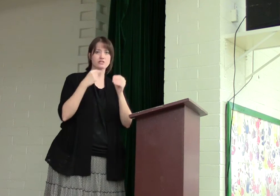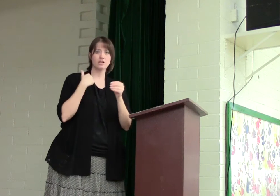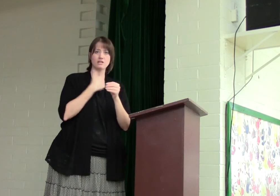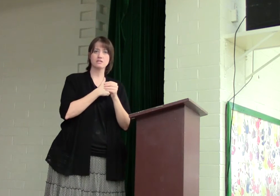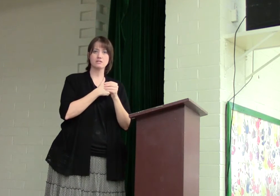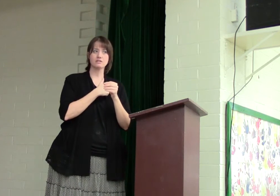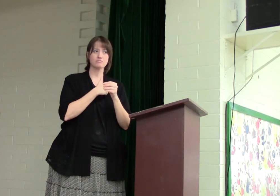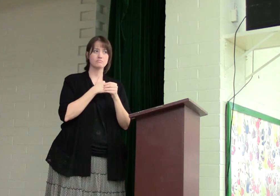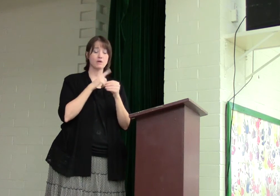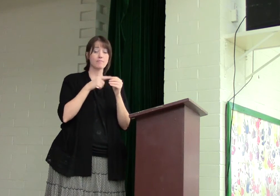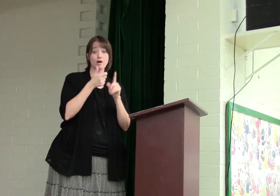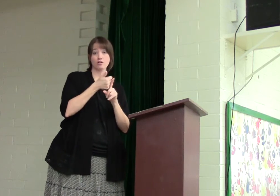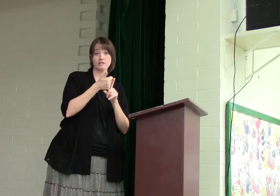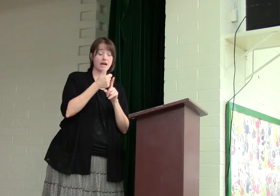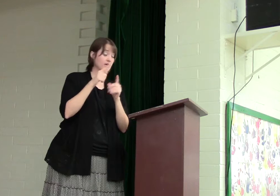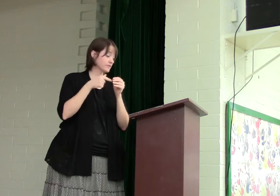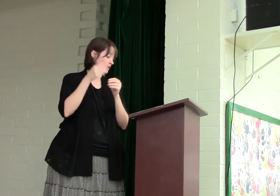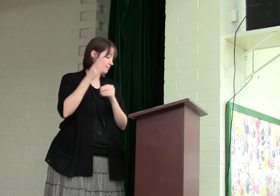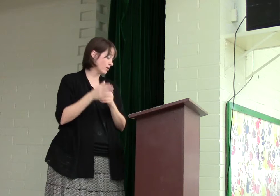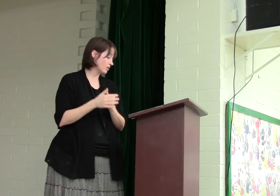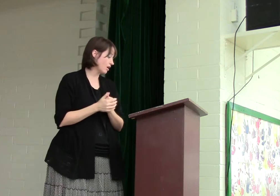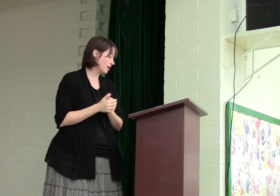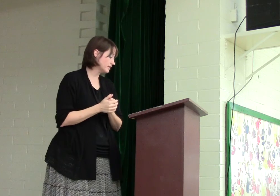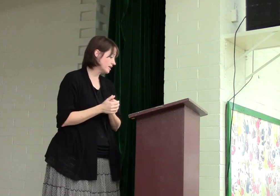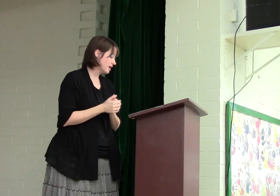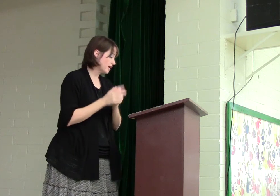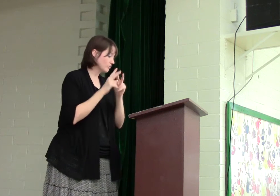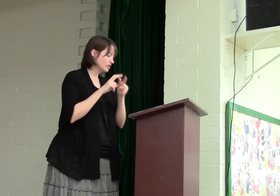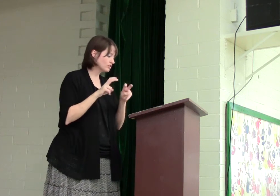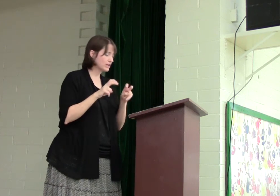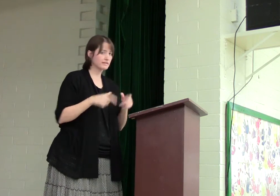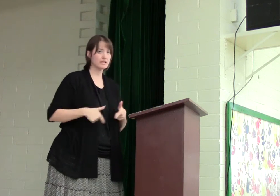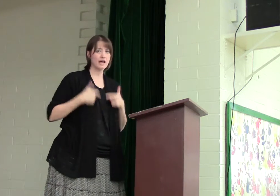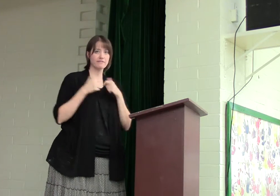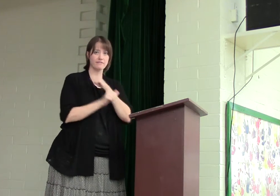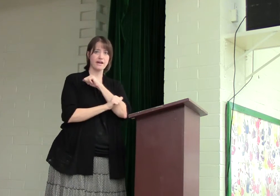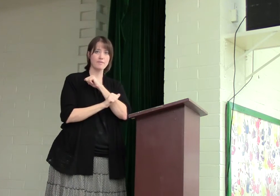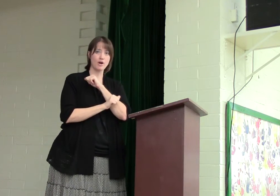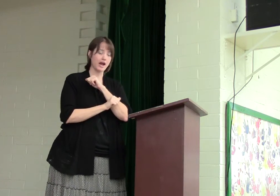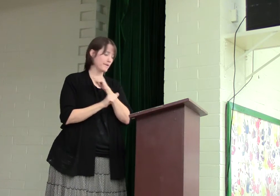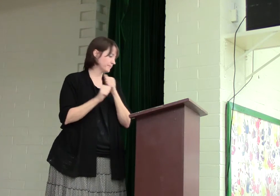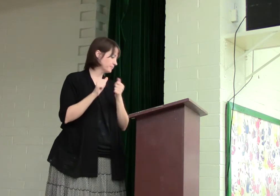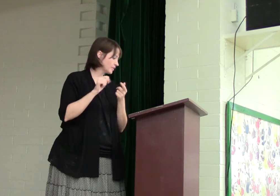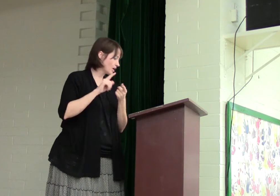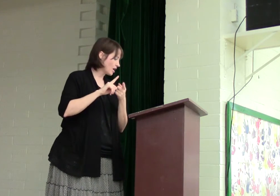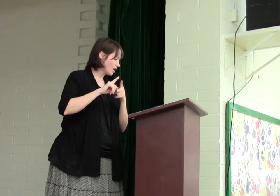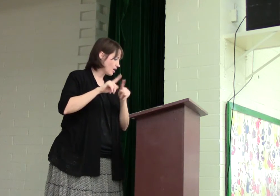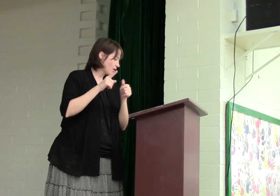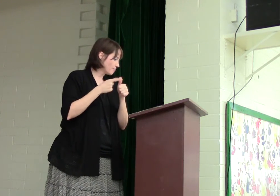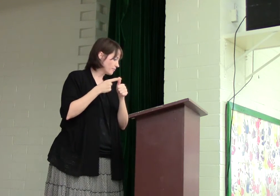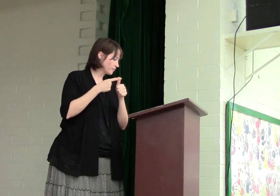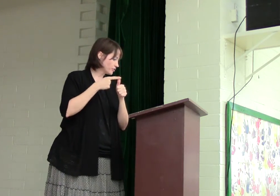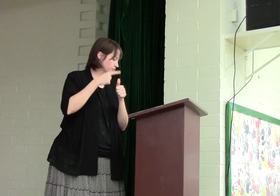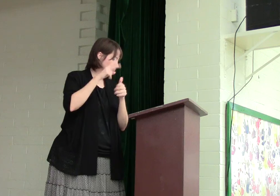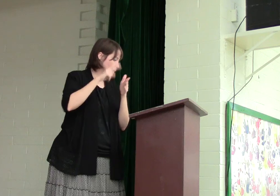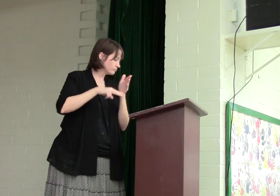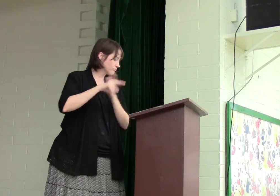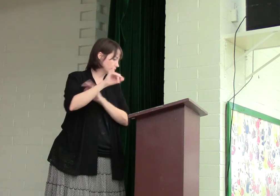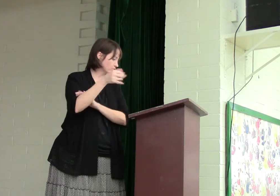us about ourselves and about God. And we're going to look at the life of Abraham. But first, let's